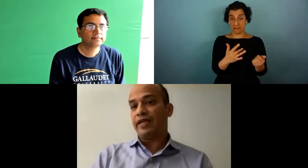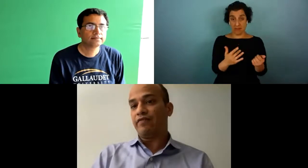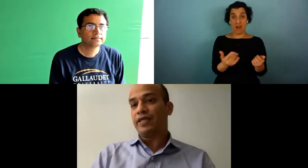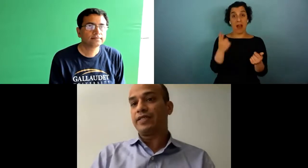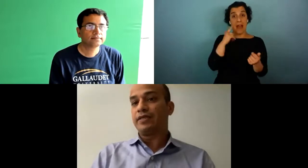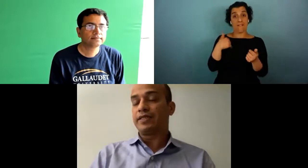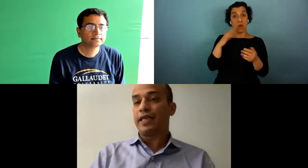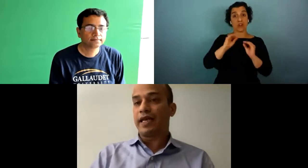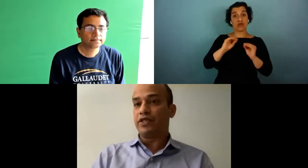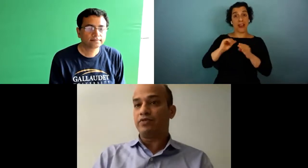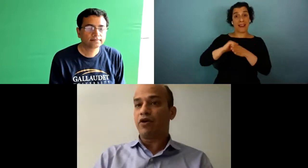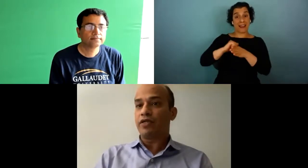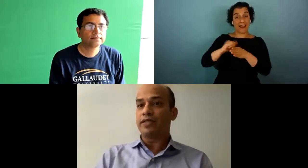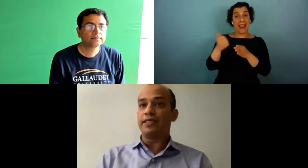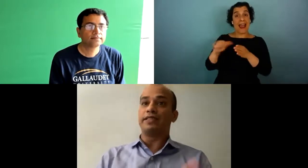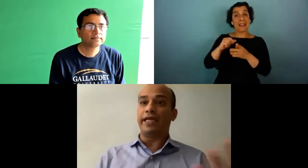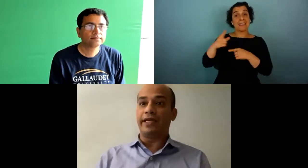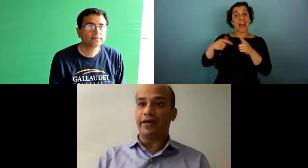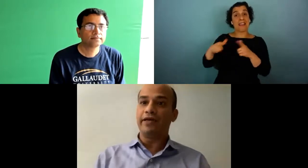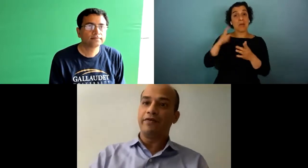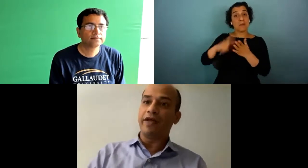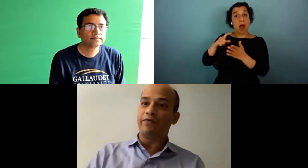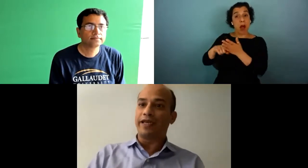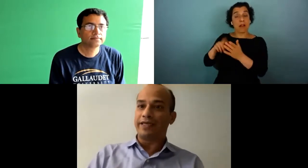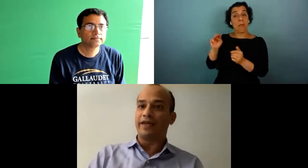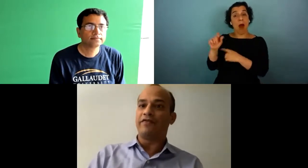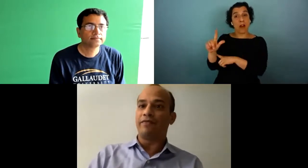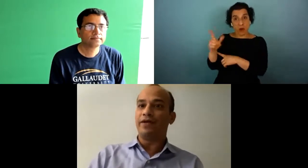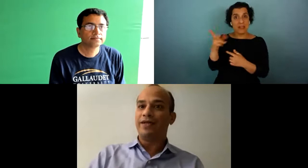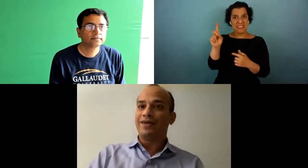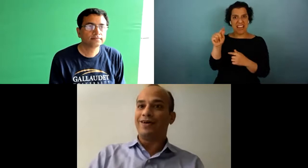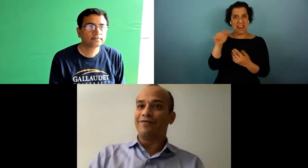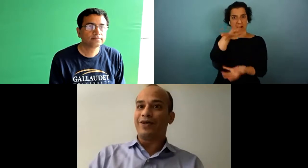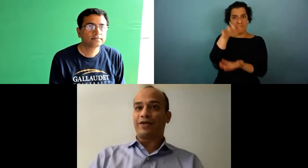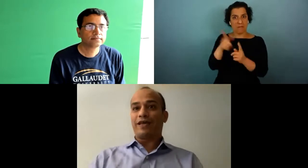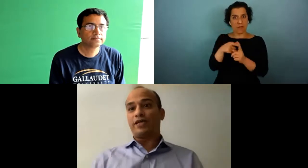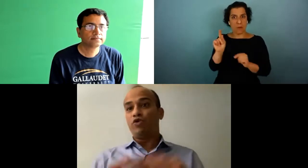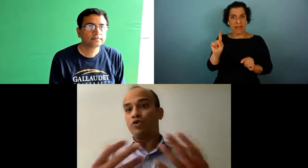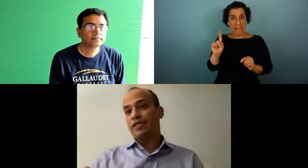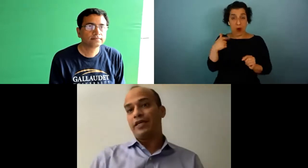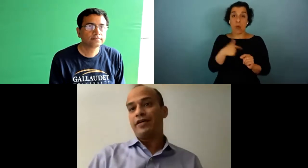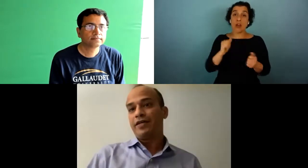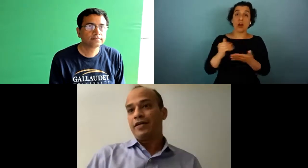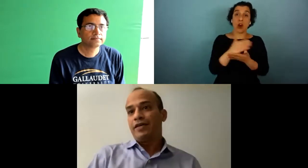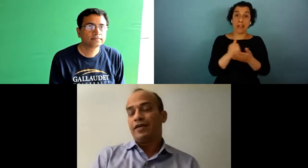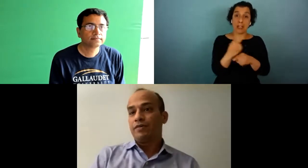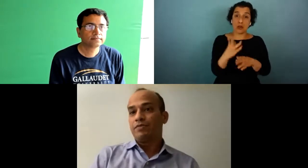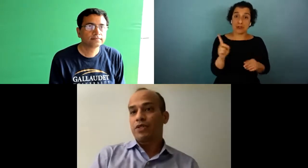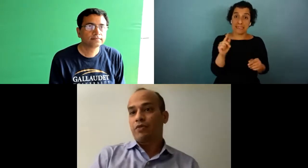training any of these sign language models is data where do we get data from we could collect user data